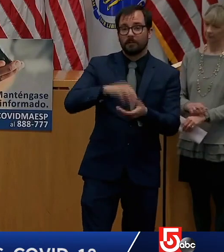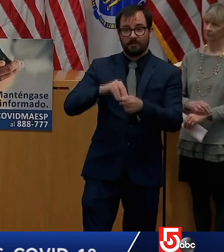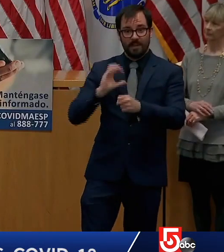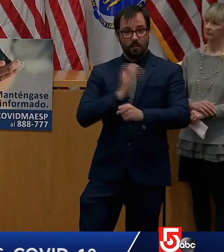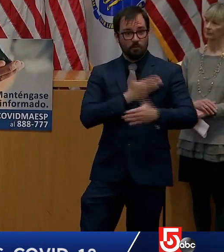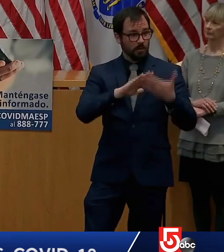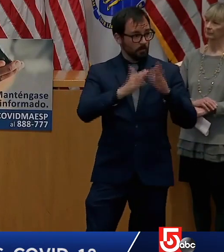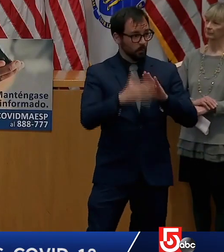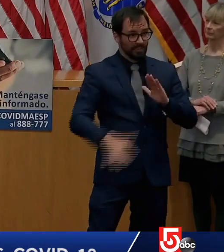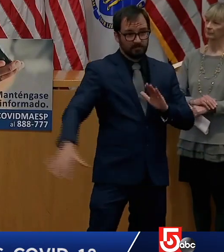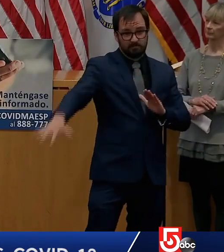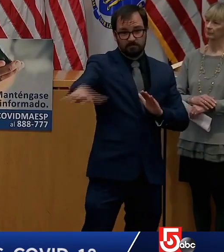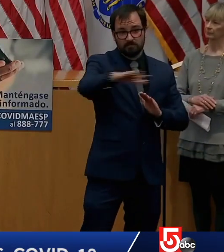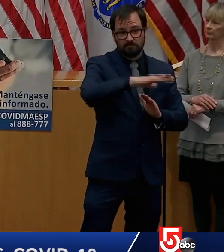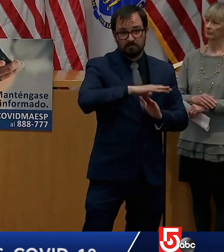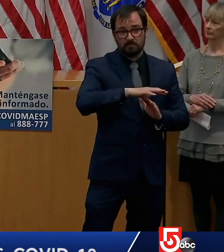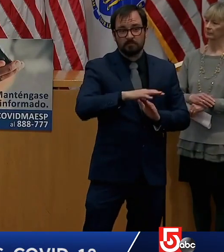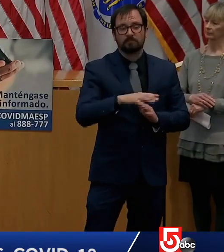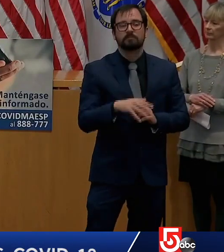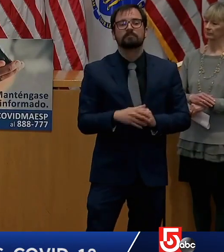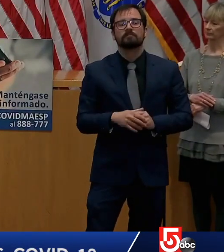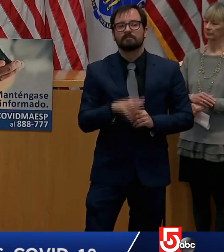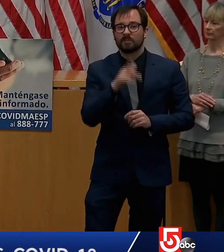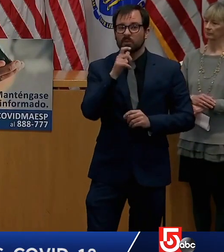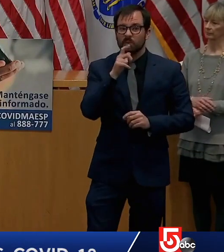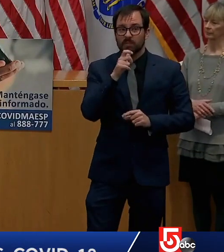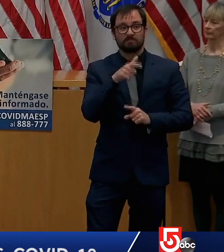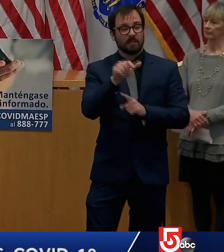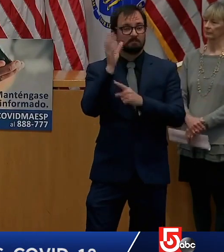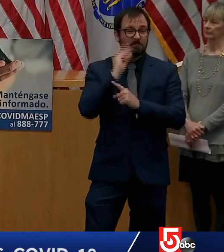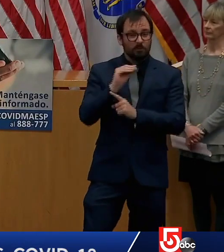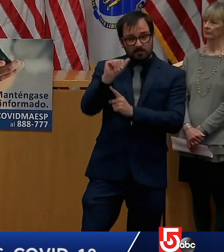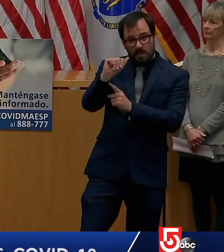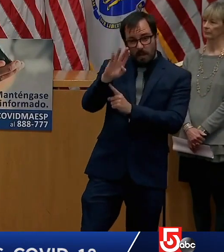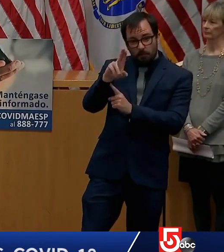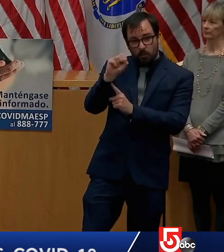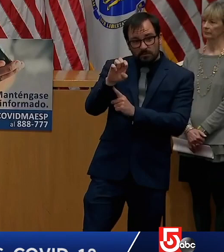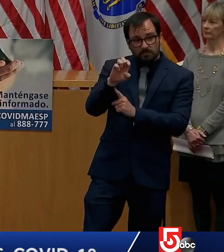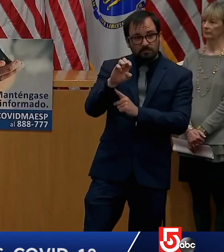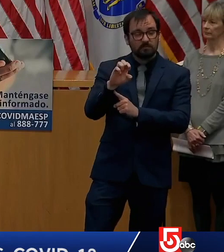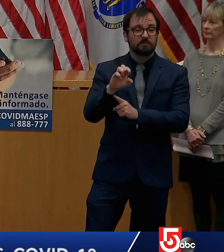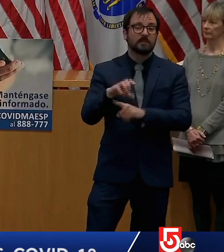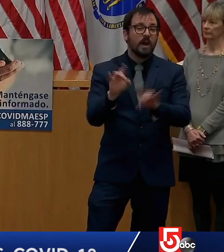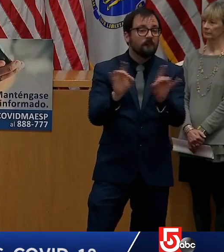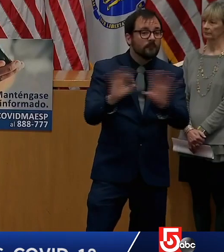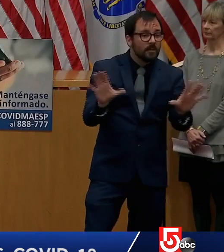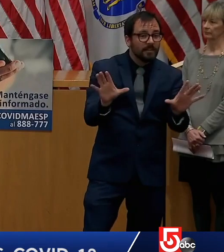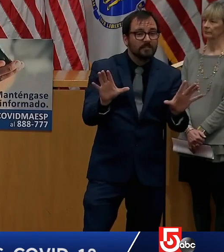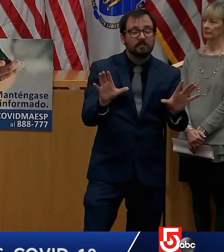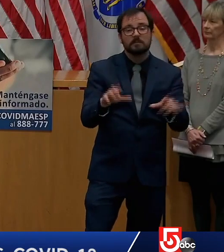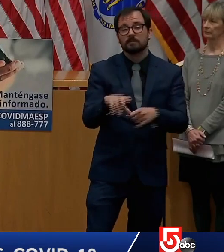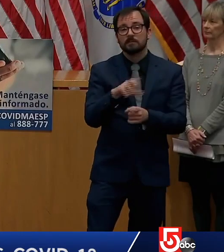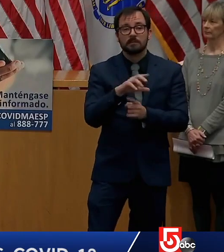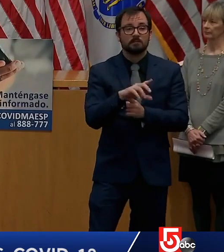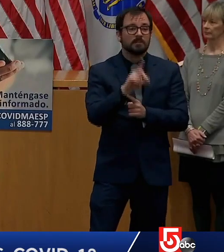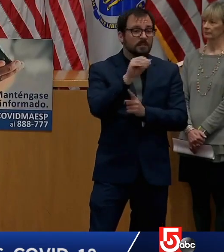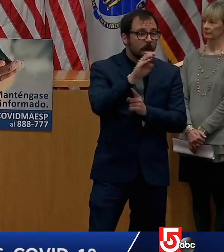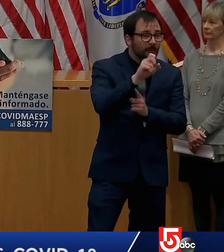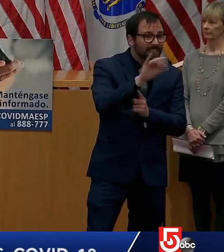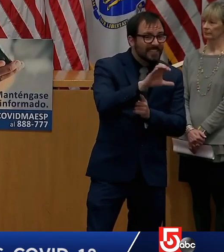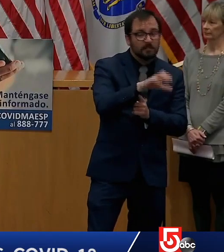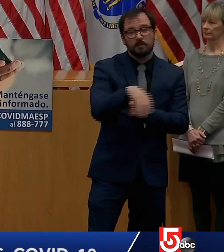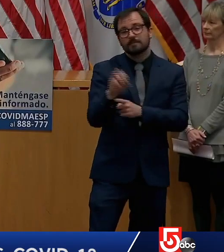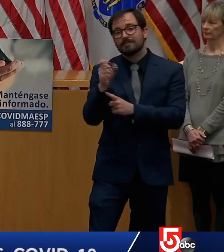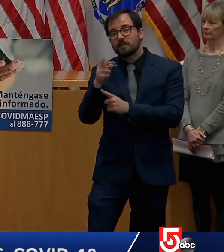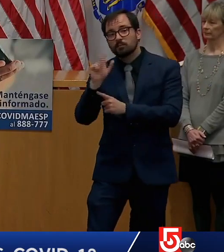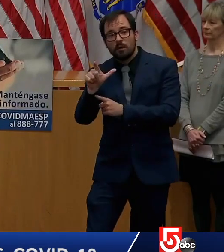from abuse, from sexual assault and domestic violence and I wish to share again the toll-free numbers that